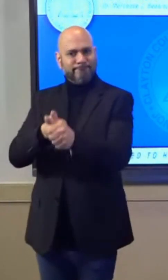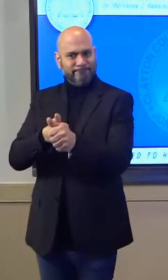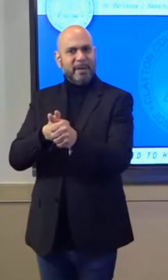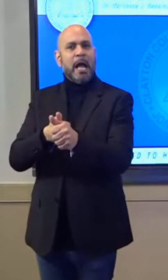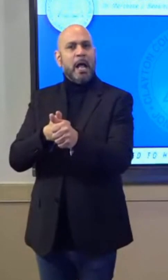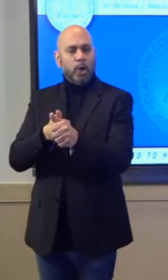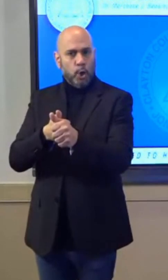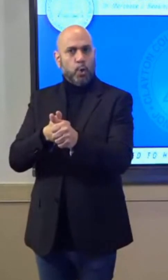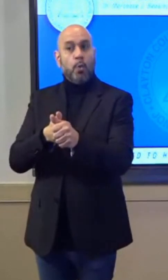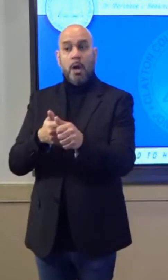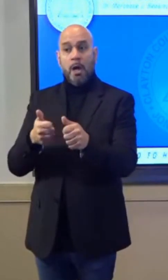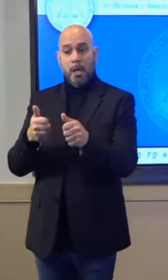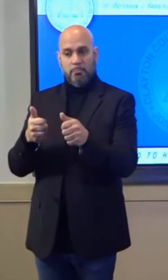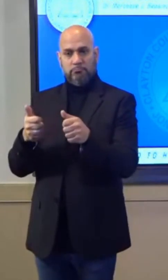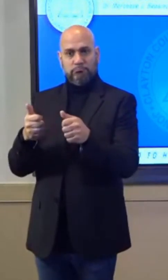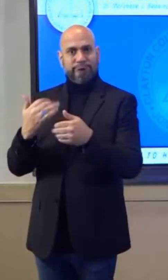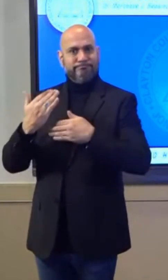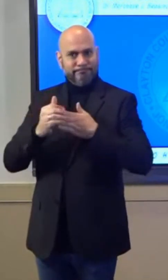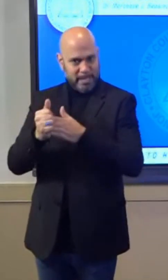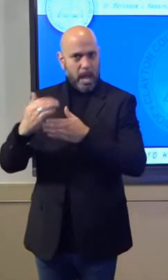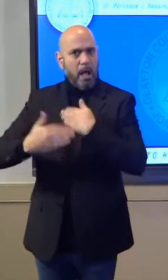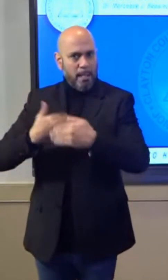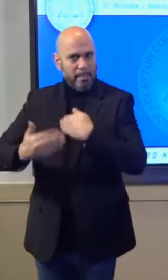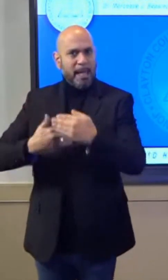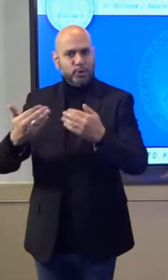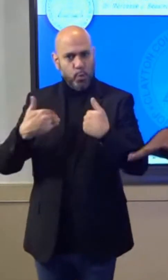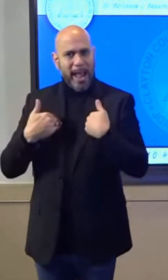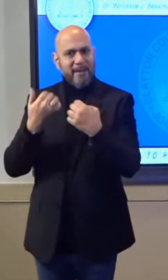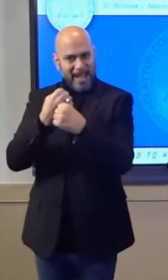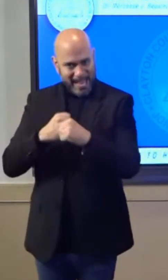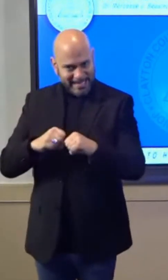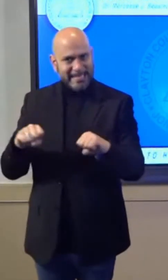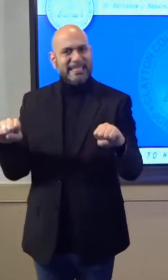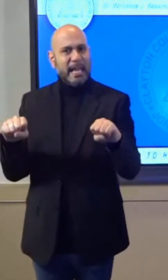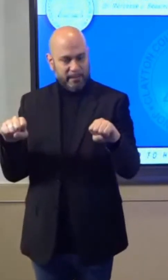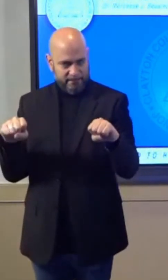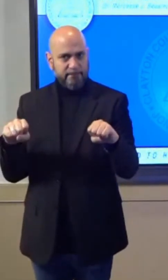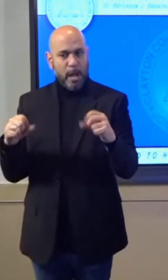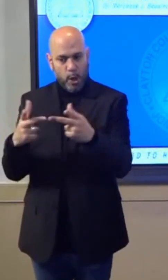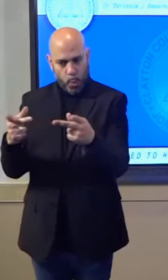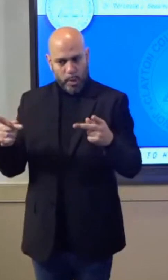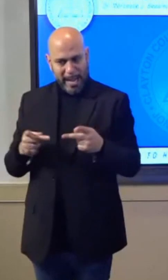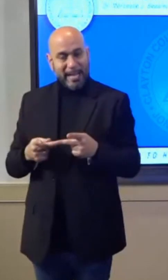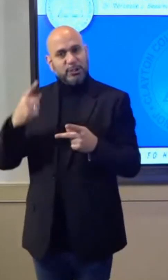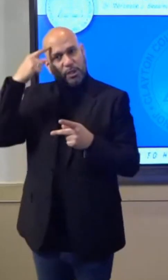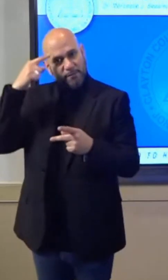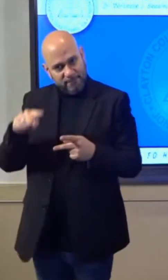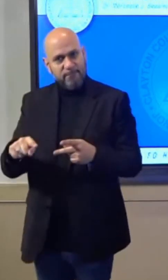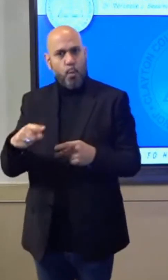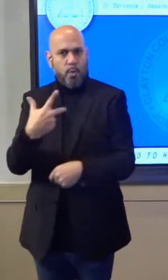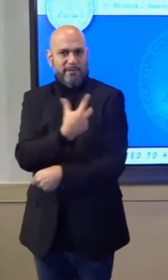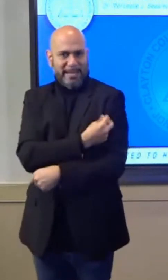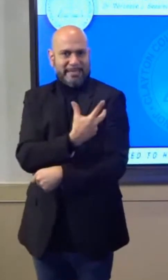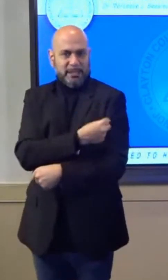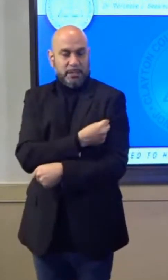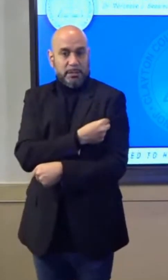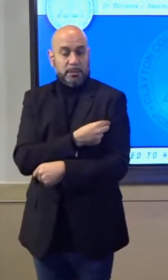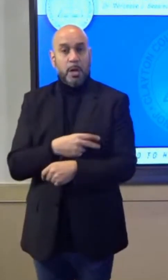location. Remember, that location is right here in the central office complex.